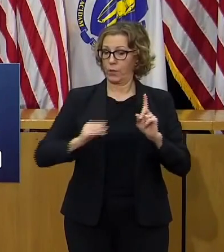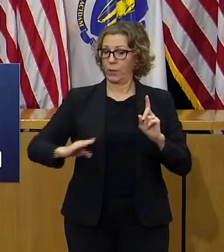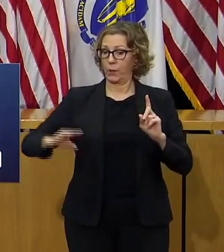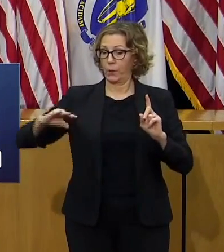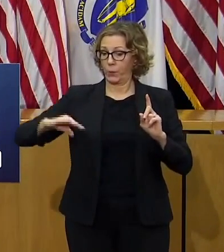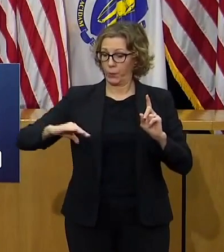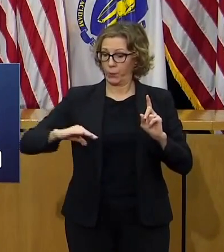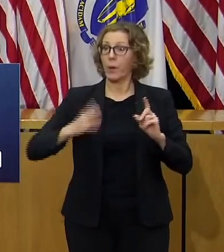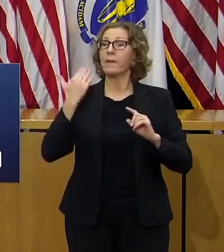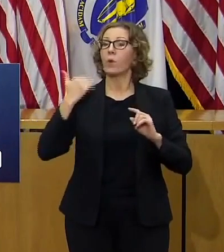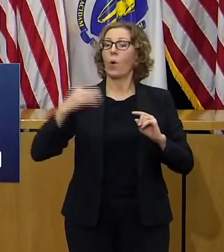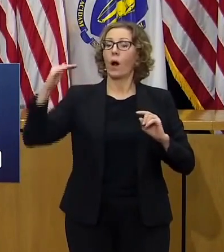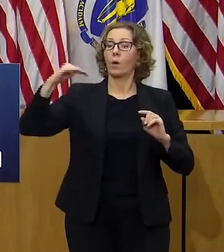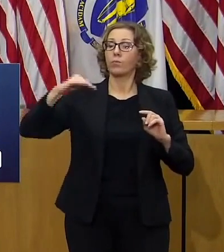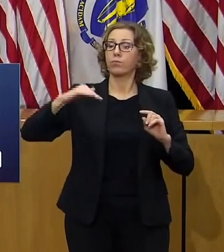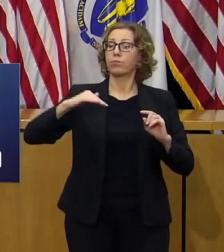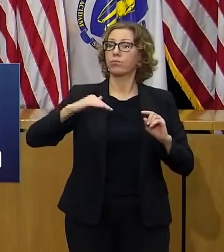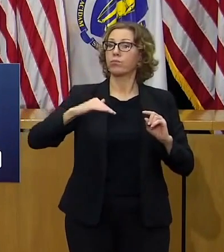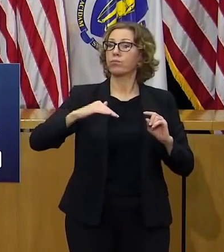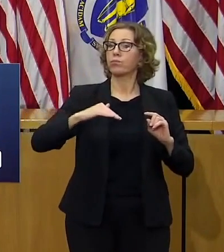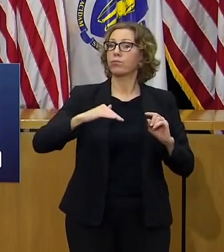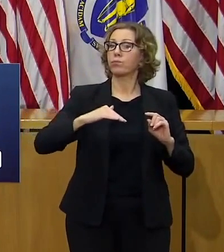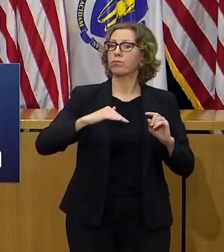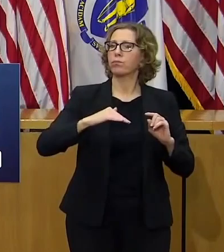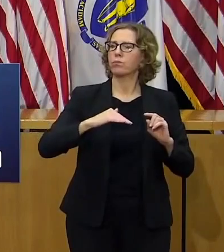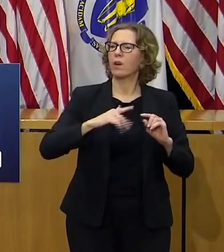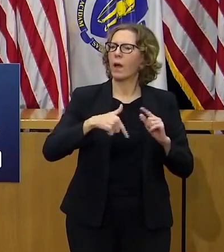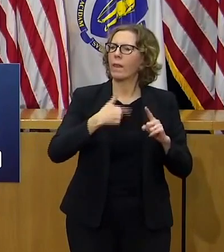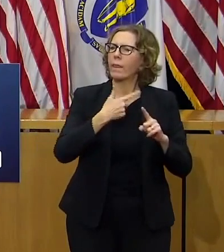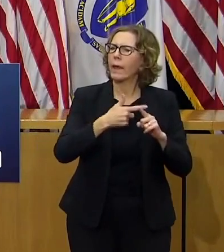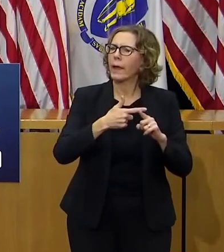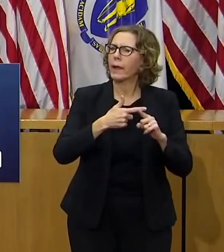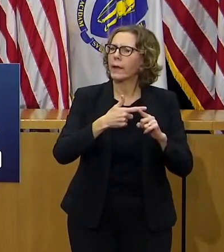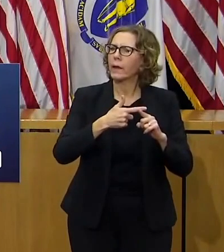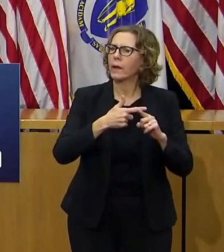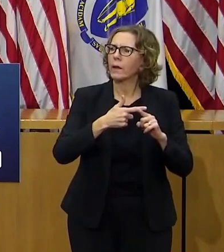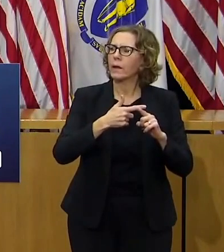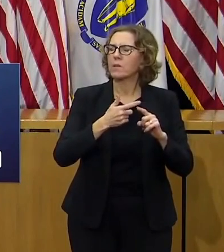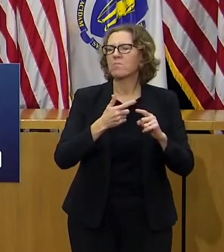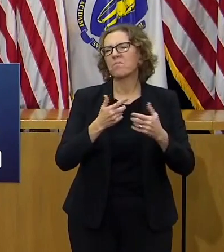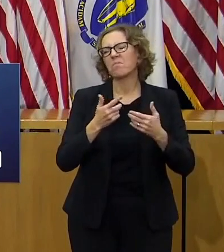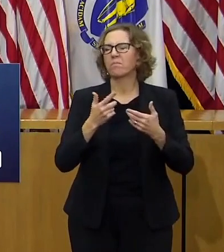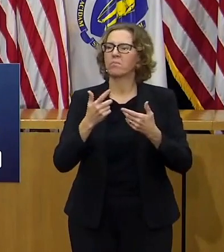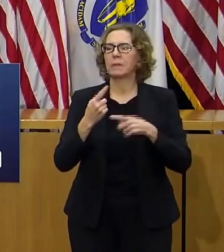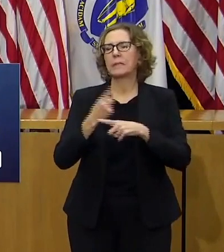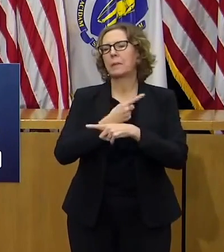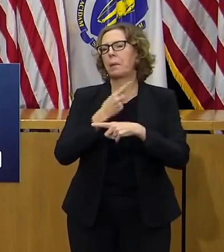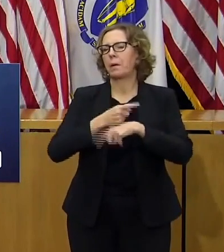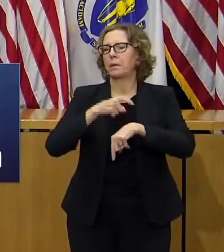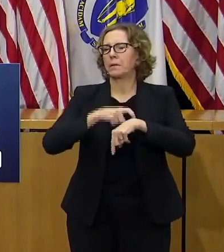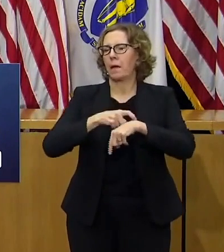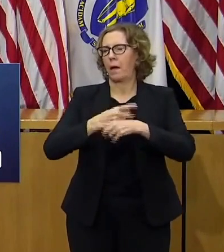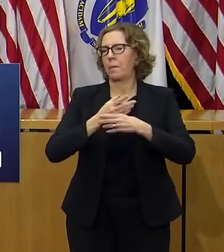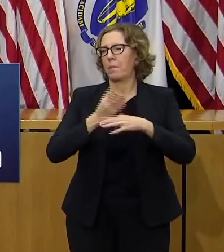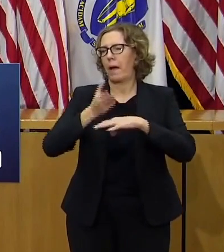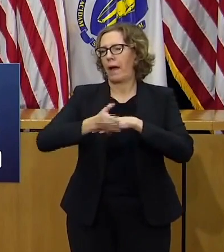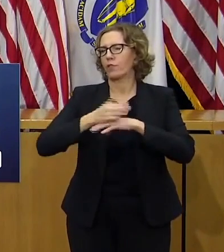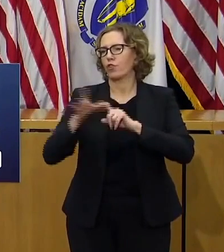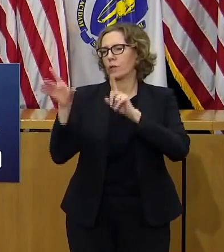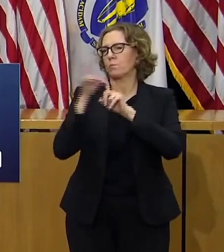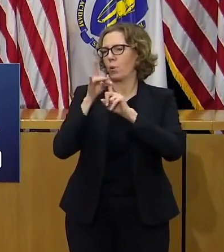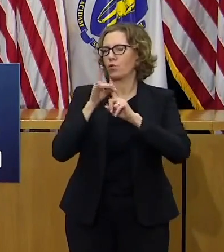over day for about 10 days and then about five to seven days which is the typical incubation period after thanksgiving